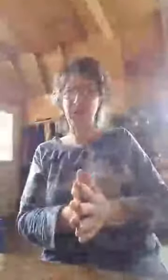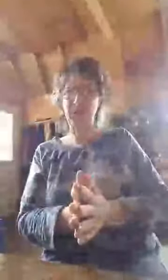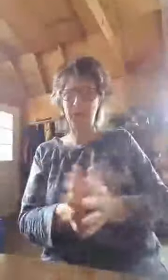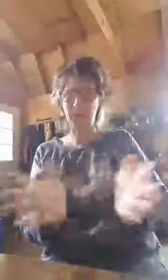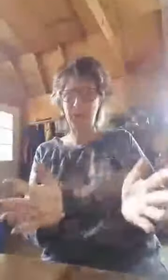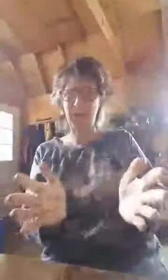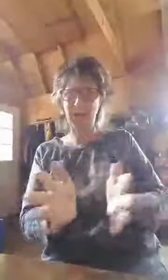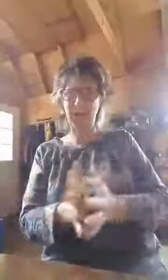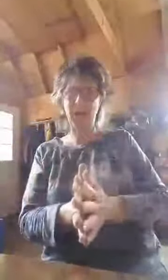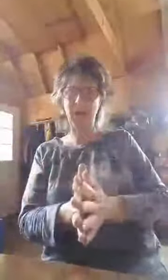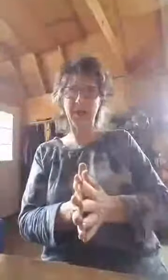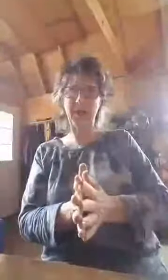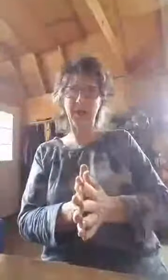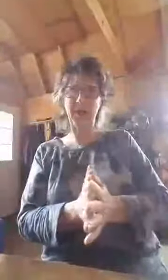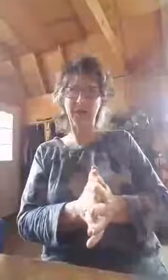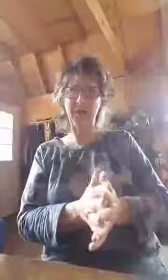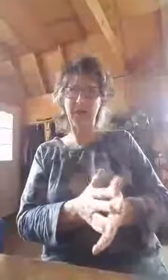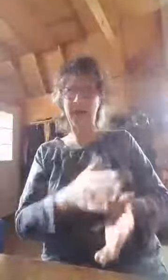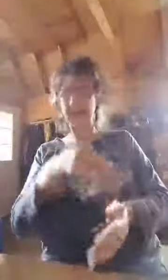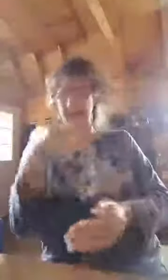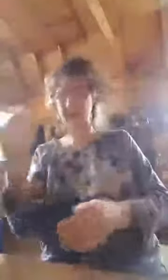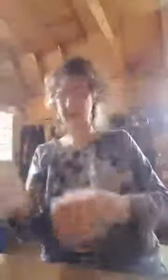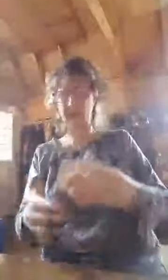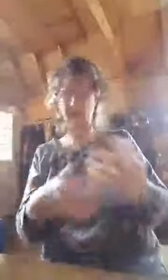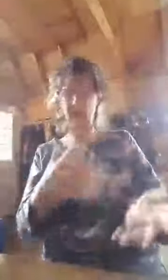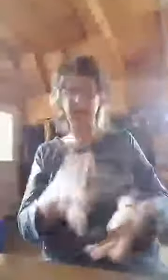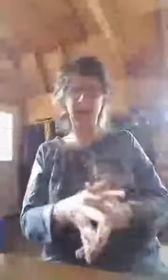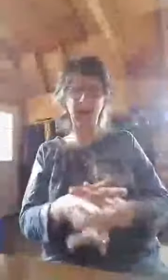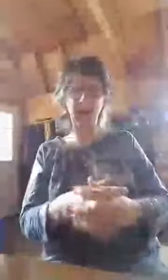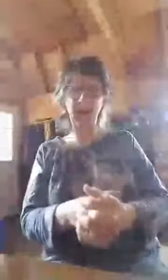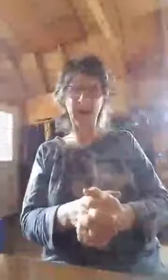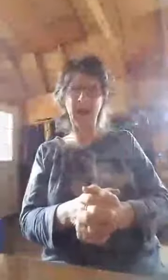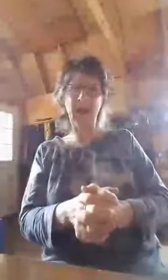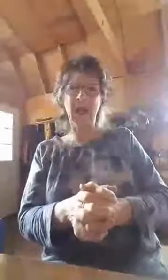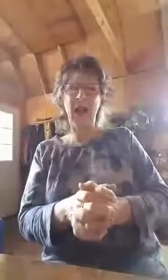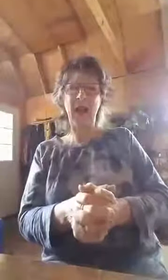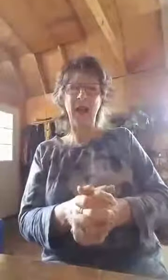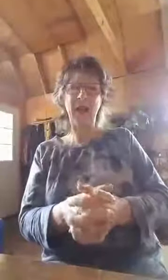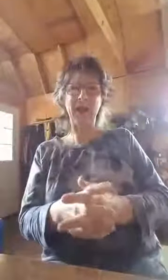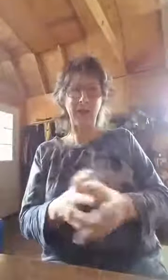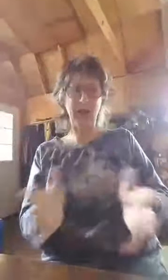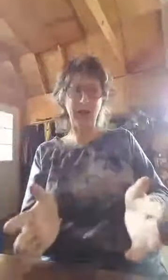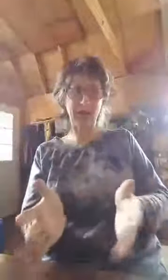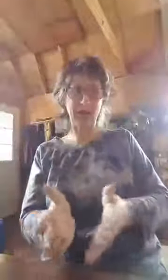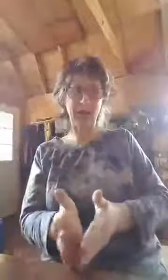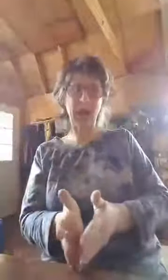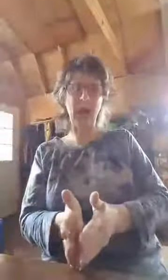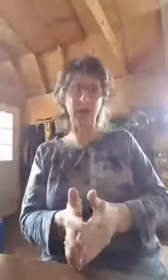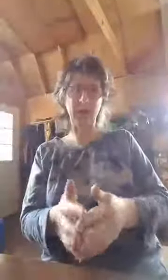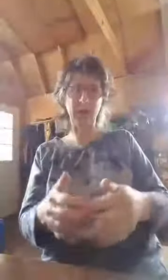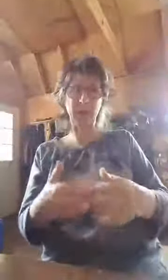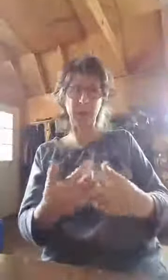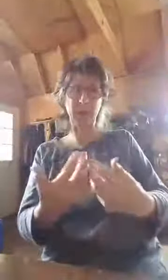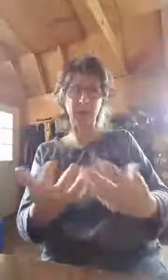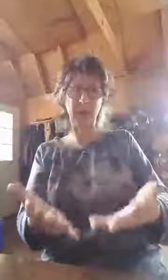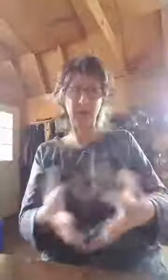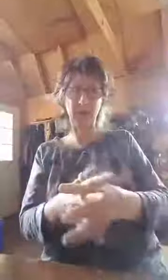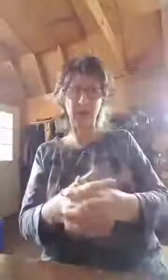your book and so on. Um, as part of other services I offer, uh, and give counsel on how to, uh, make your book